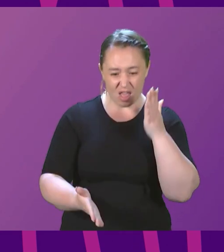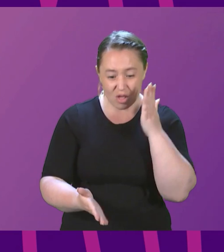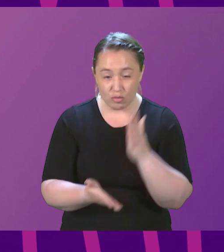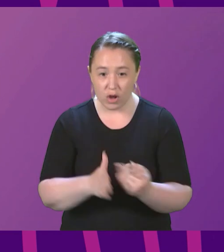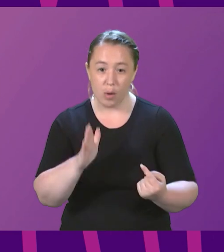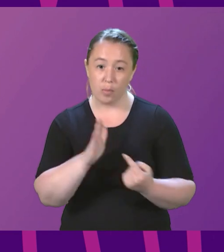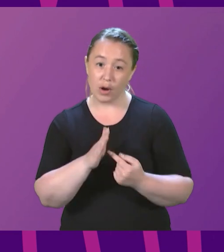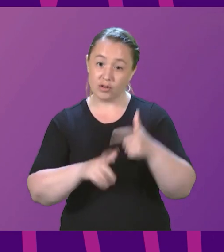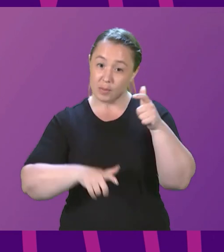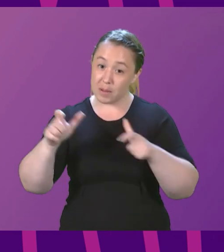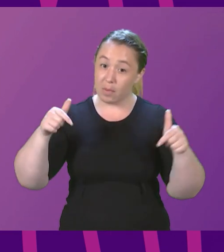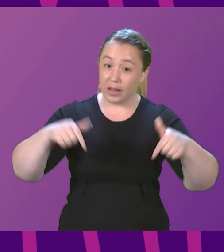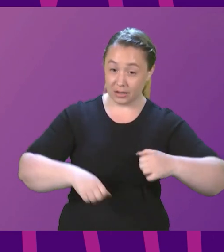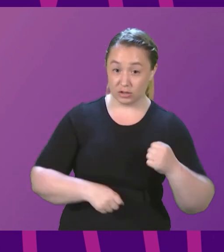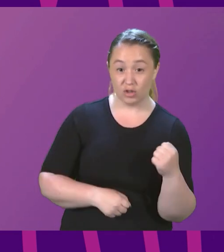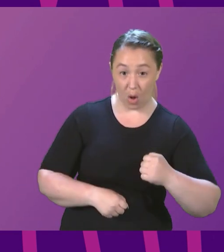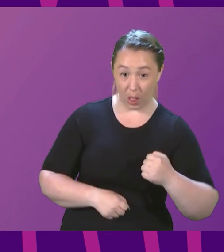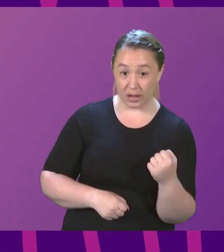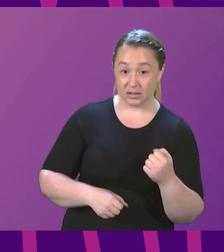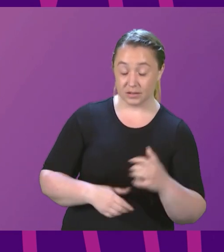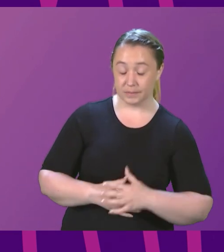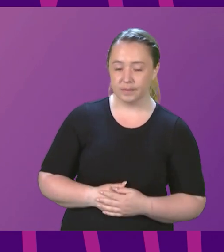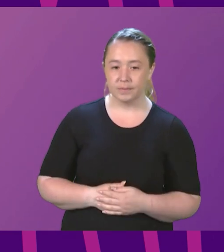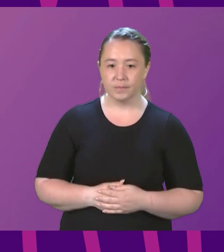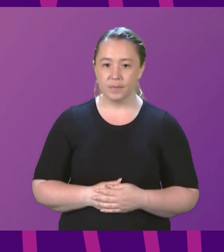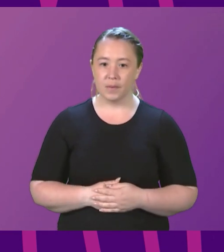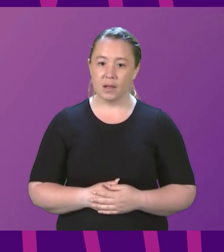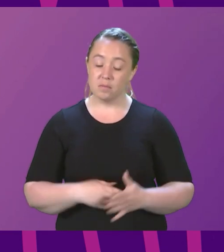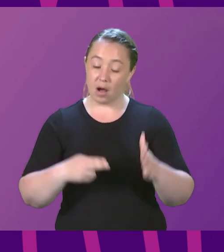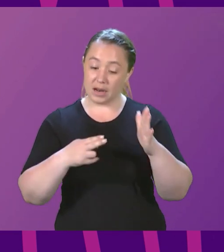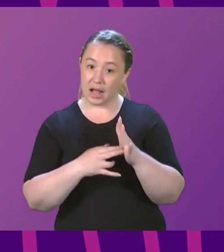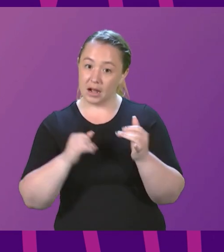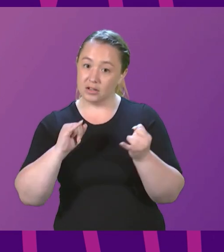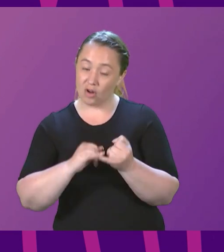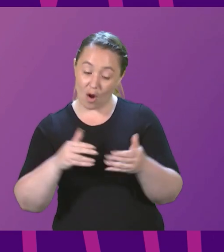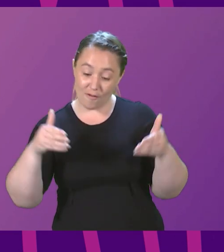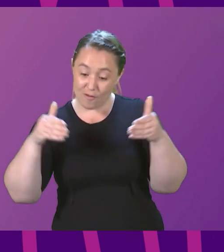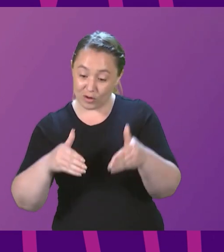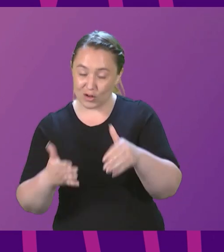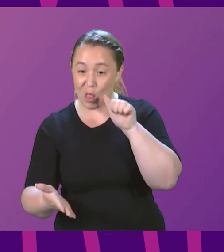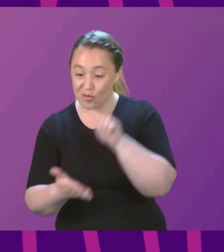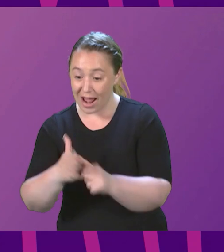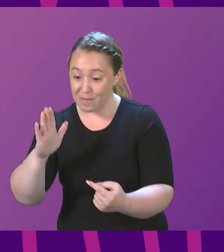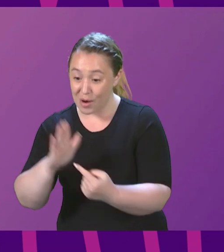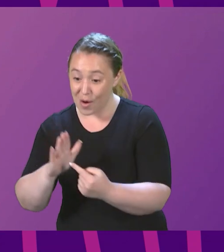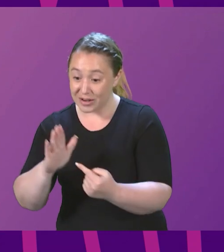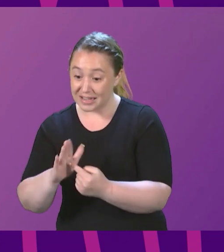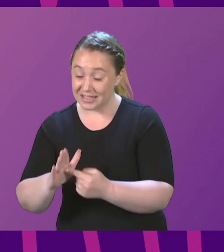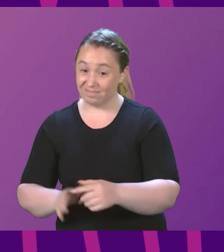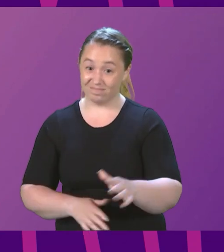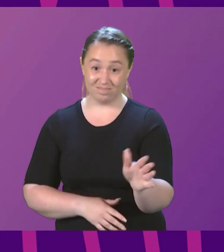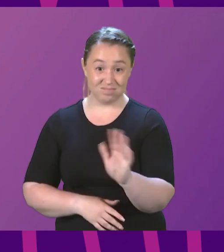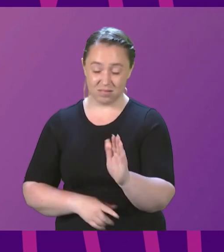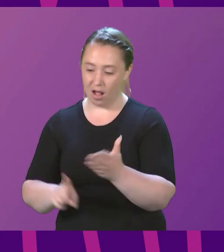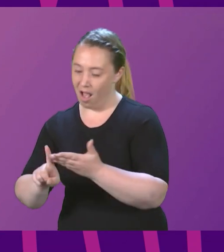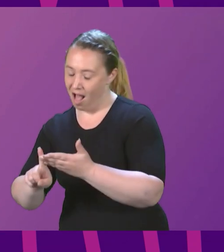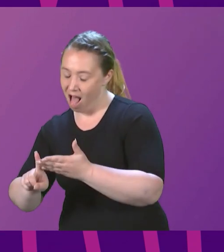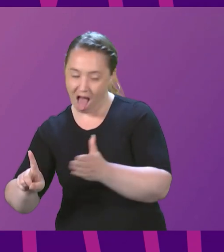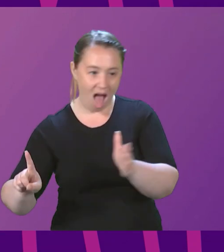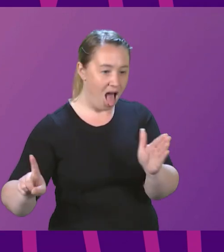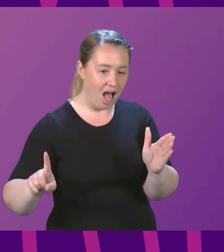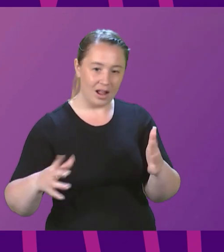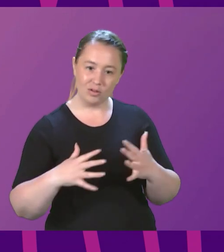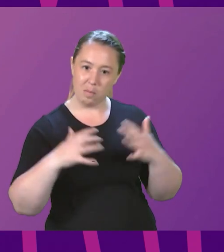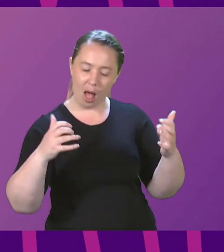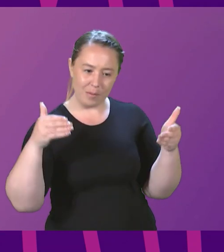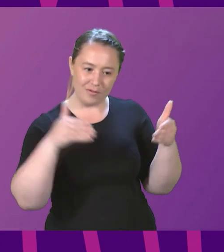across Scotland as well. But instead of focusing on the right priorities, Nicola Sturgeon is railroading this parliament into